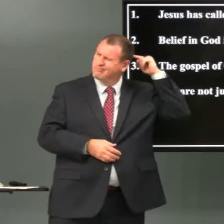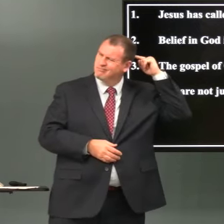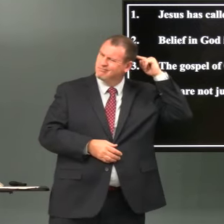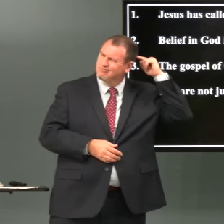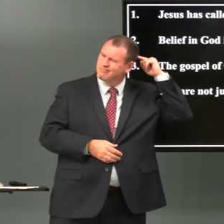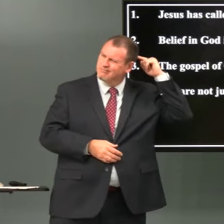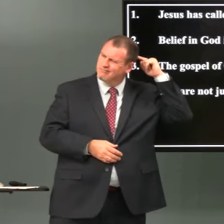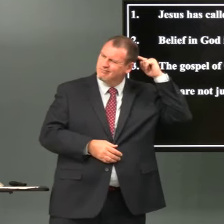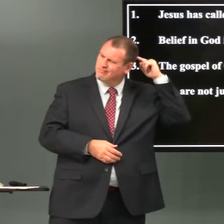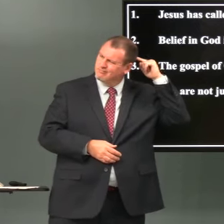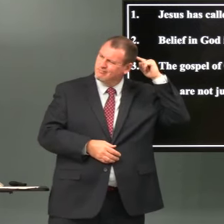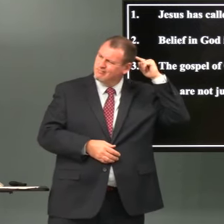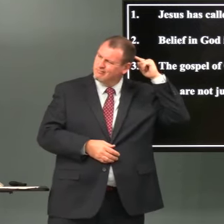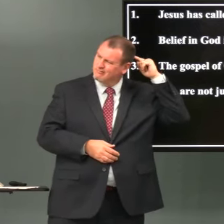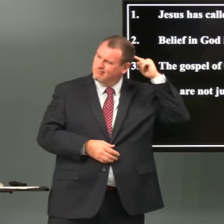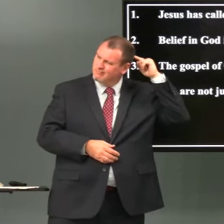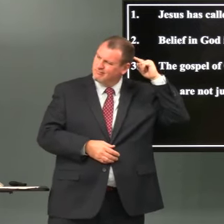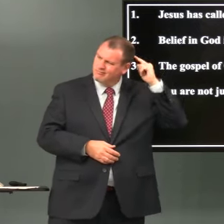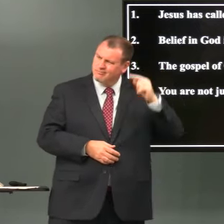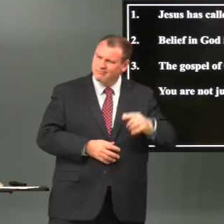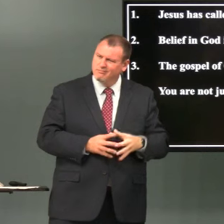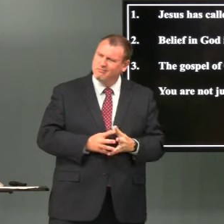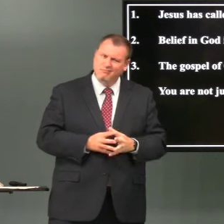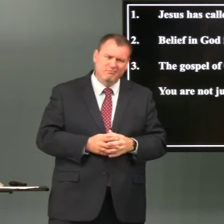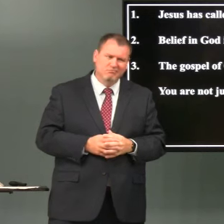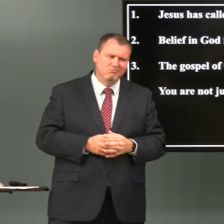and in in the back of my mind I'm thinking no